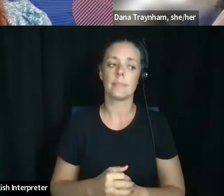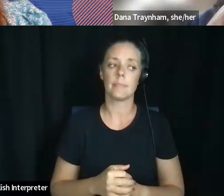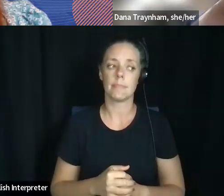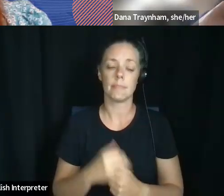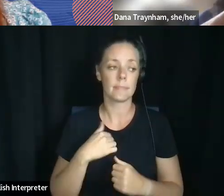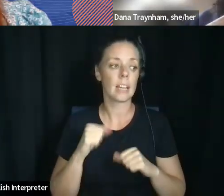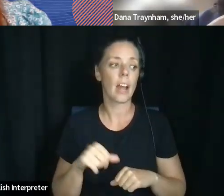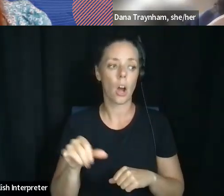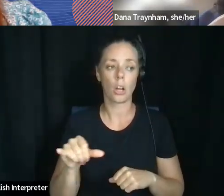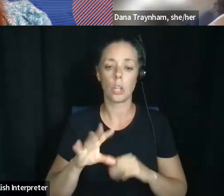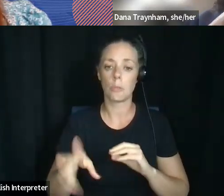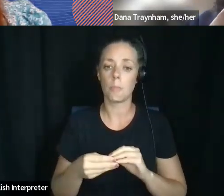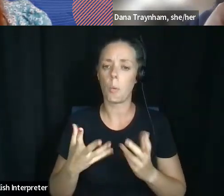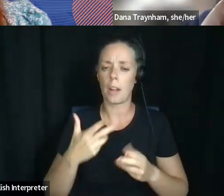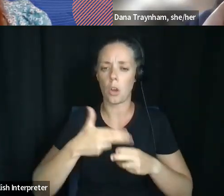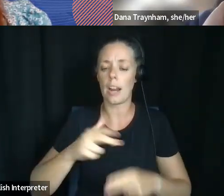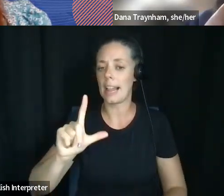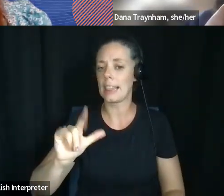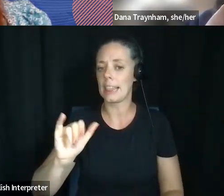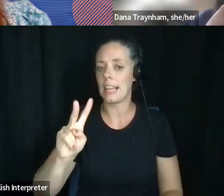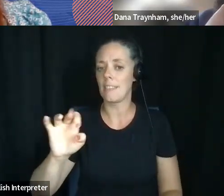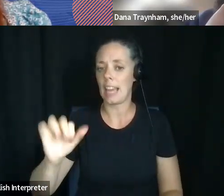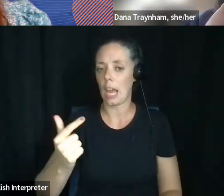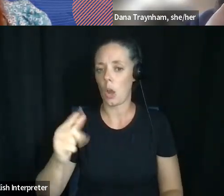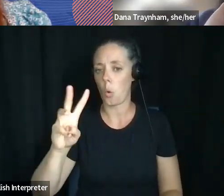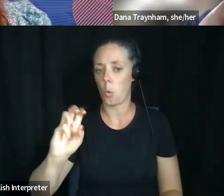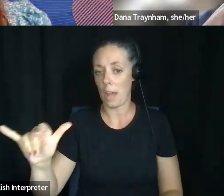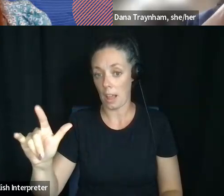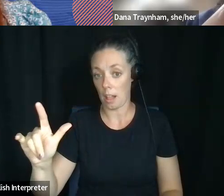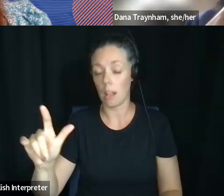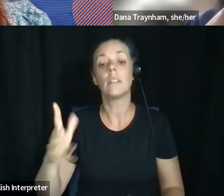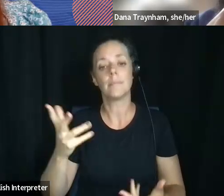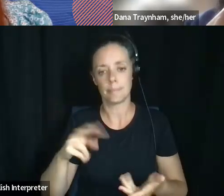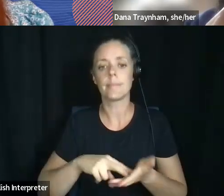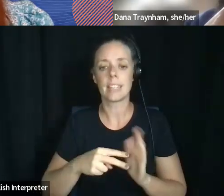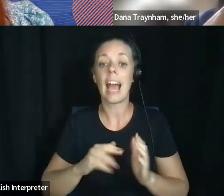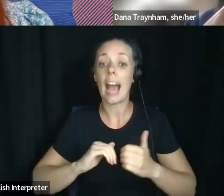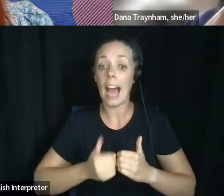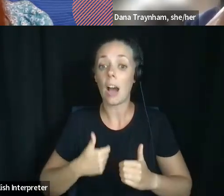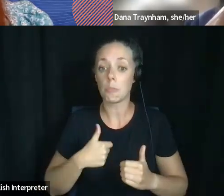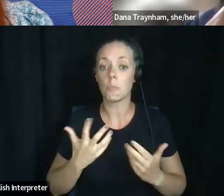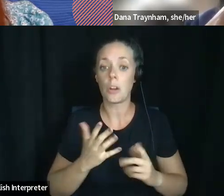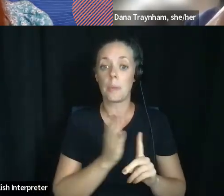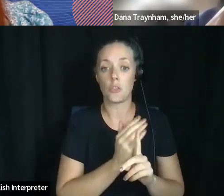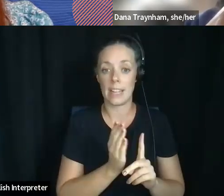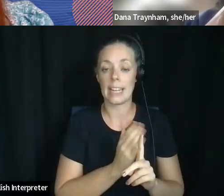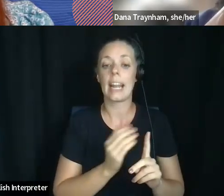put in there what's called a living will. And a living will allows me to say how I'd want to be treated when I'm at the end of my life. When